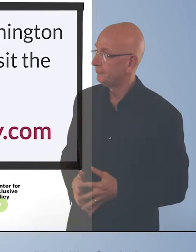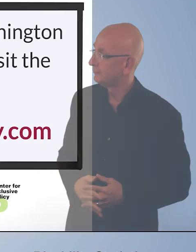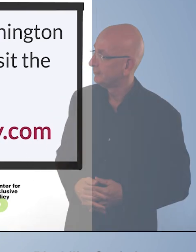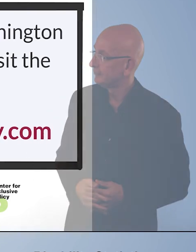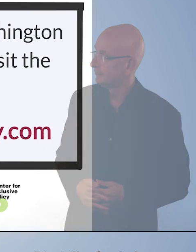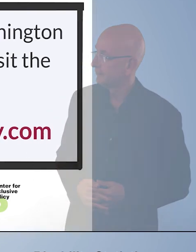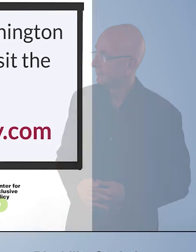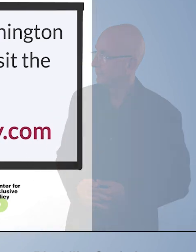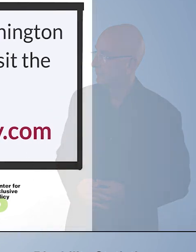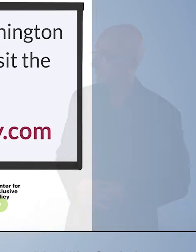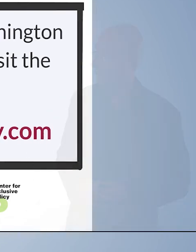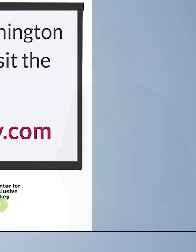.com.